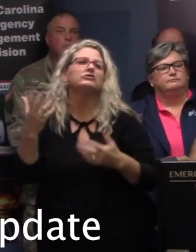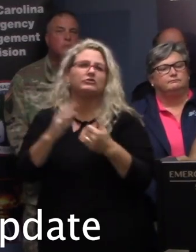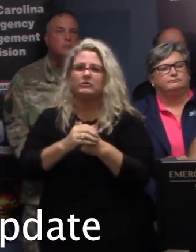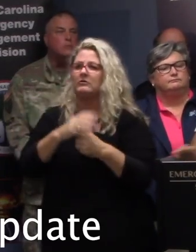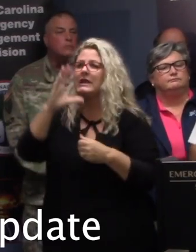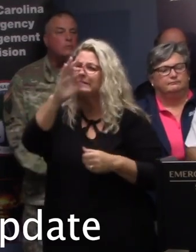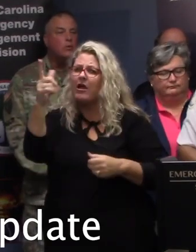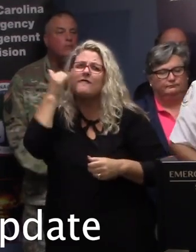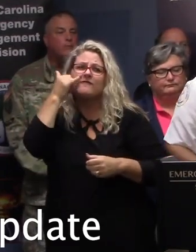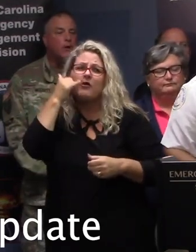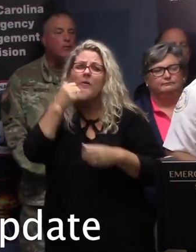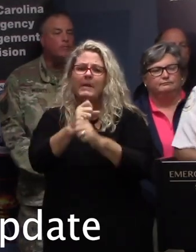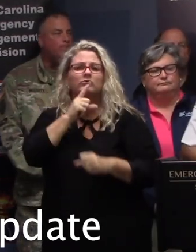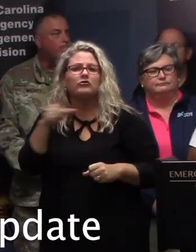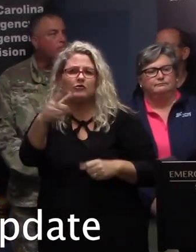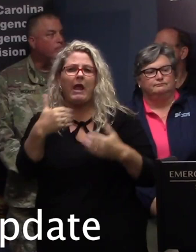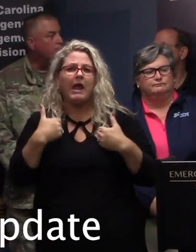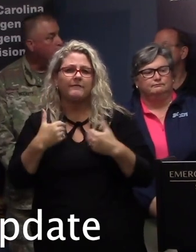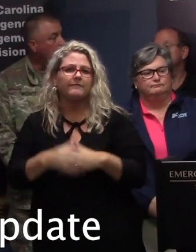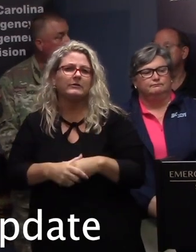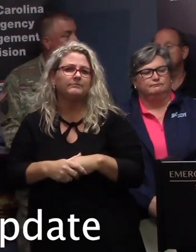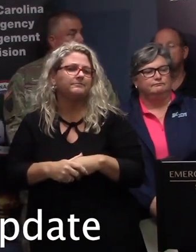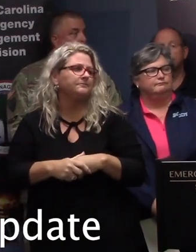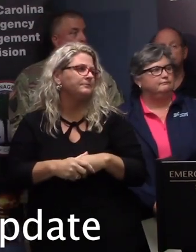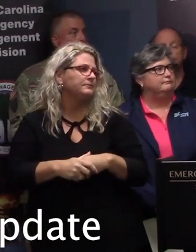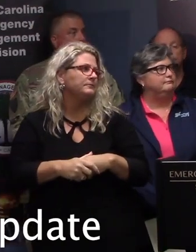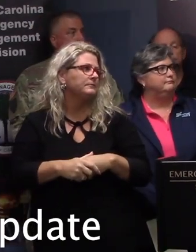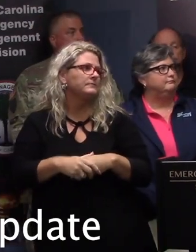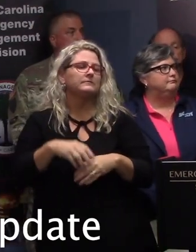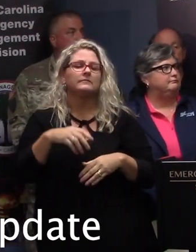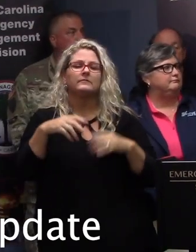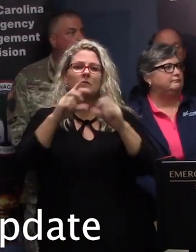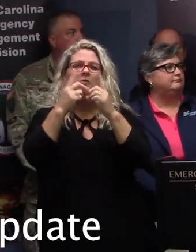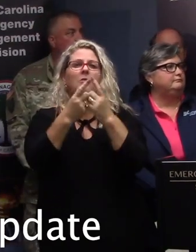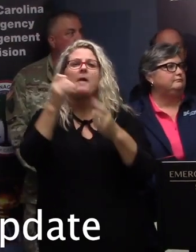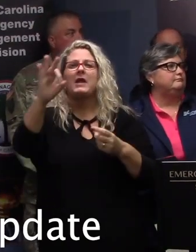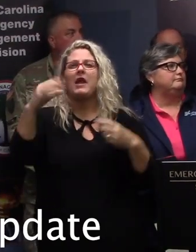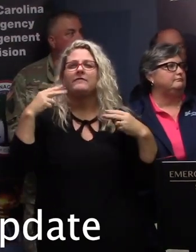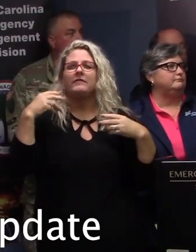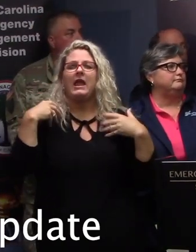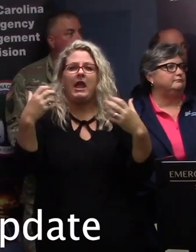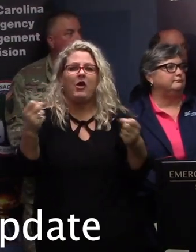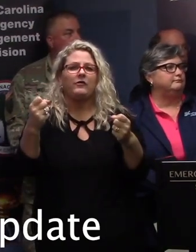and a cell phone. Thank you, Governor. Thank you very much. Rick Tumey, Director of the of Health and Environmental Control.